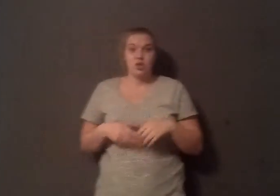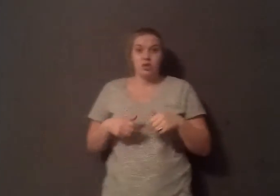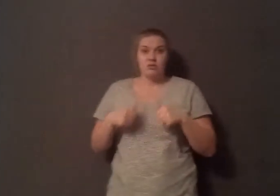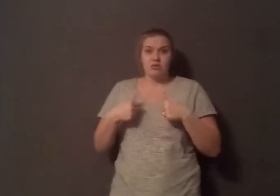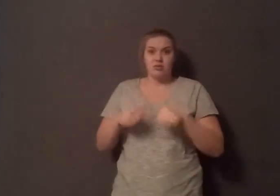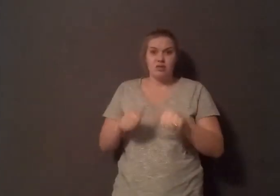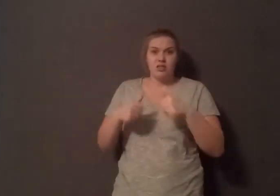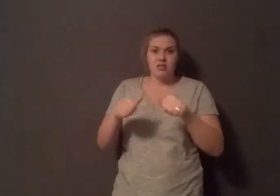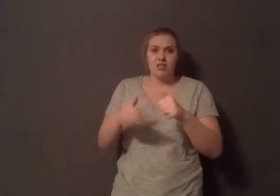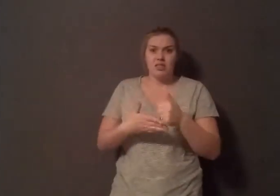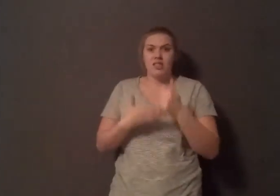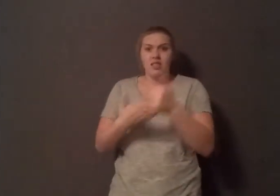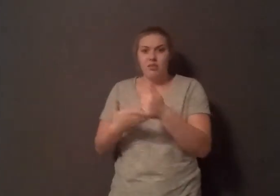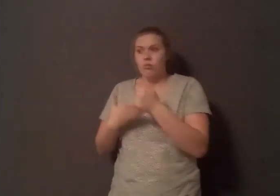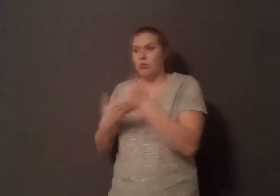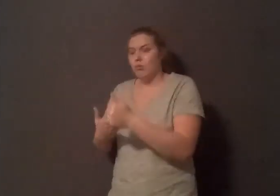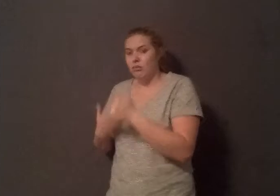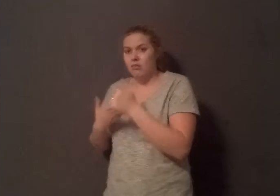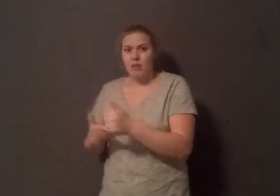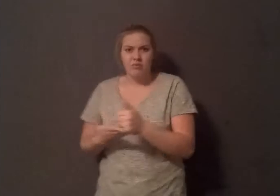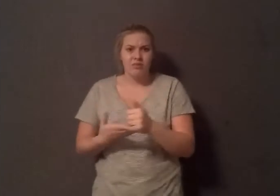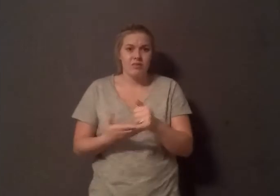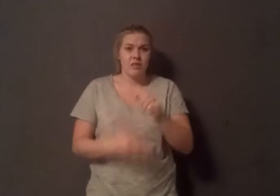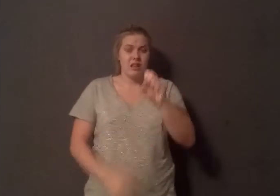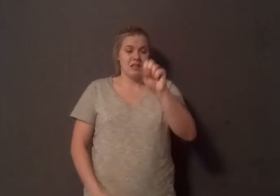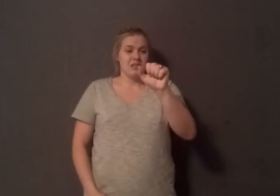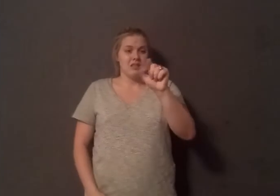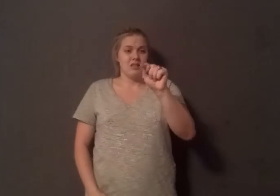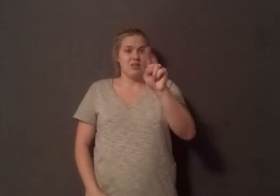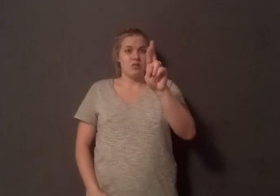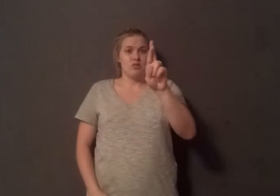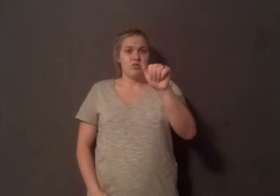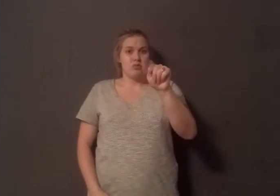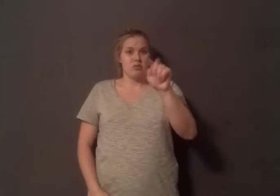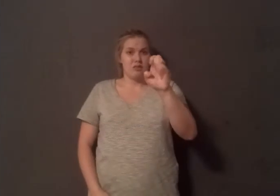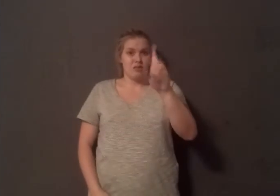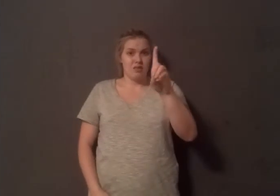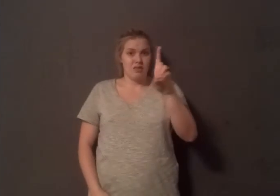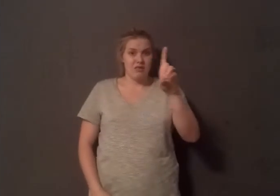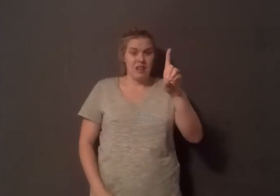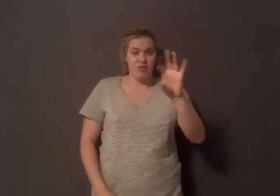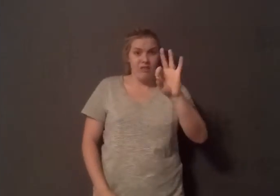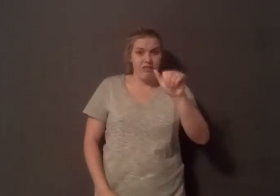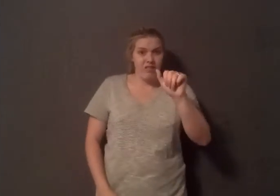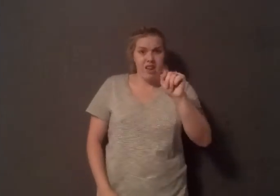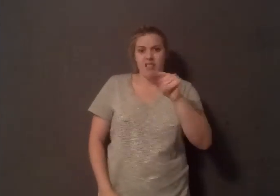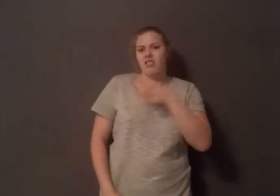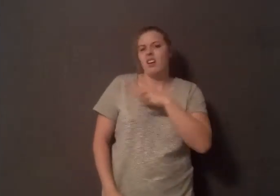fat? There's a campaign by the dairy industry, right? The number one source of saturated fat is dairy. It's not meat. In 2008, the global dairy industry got together at